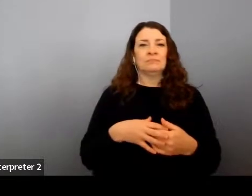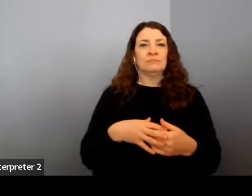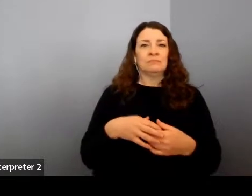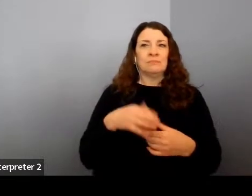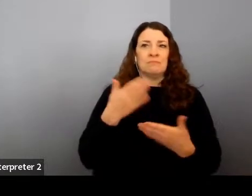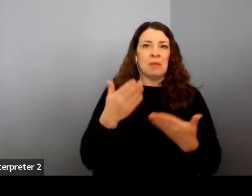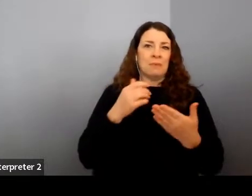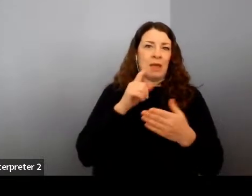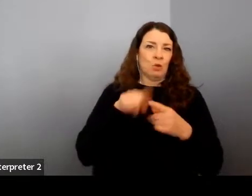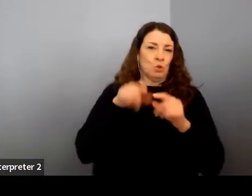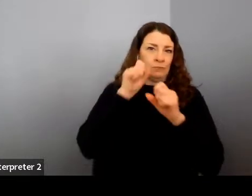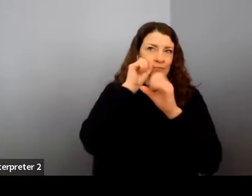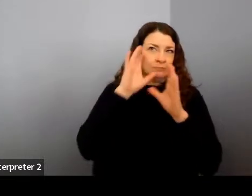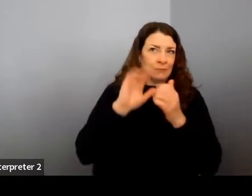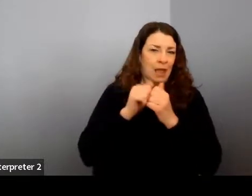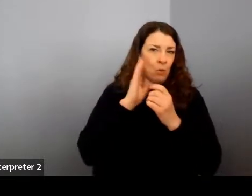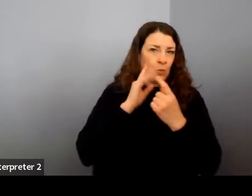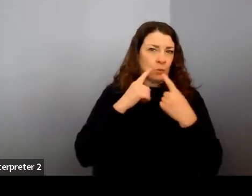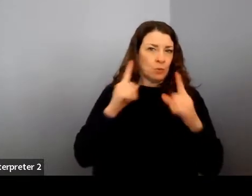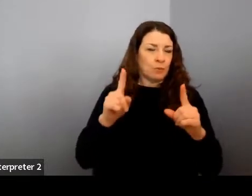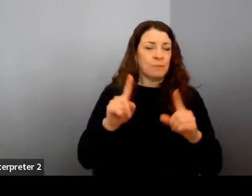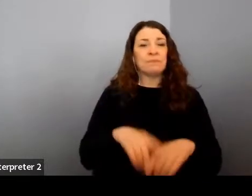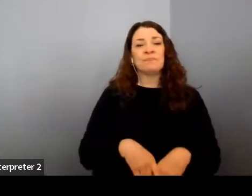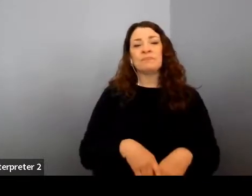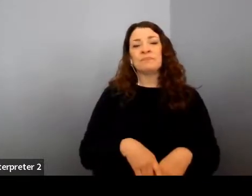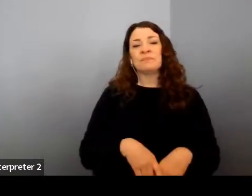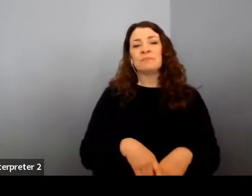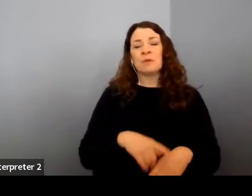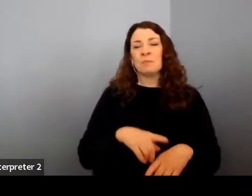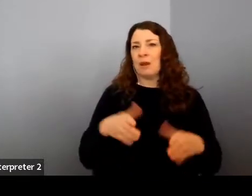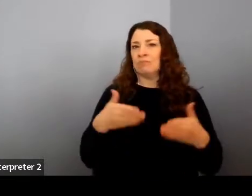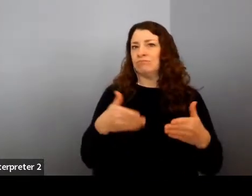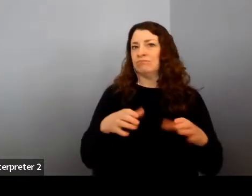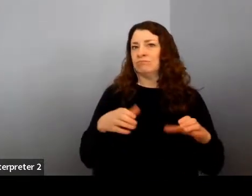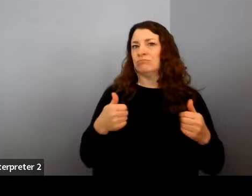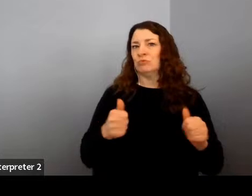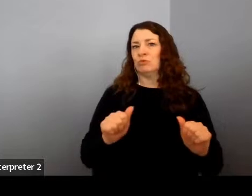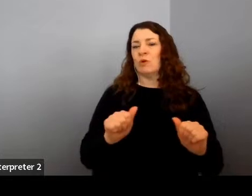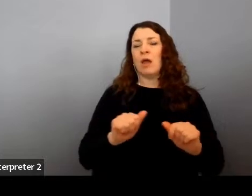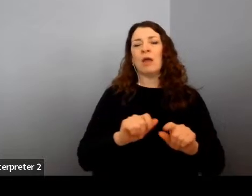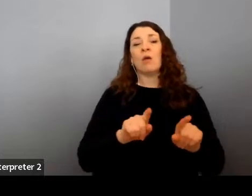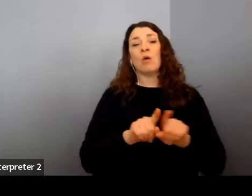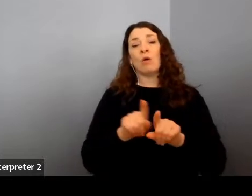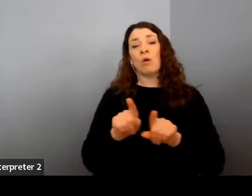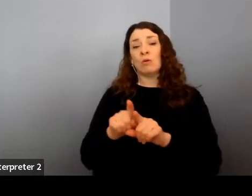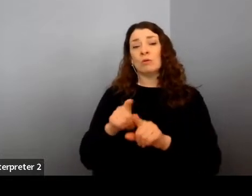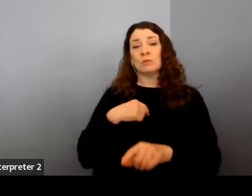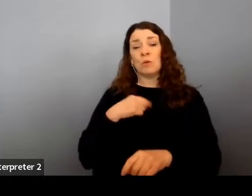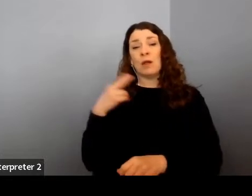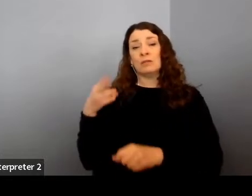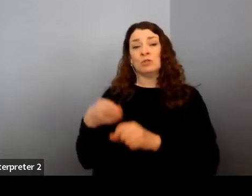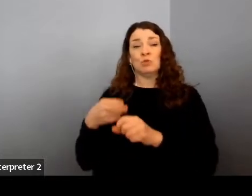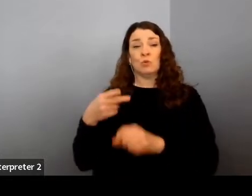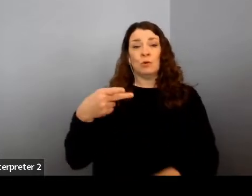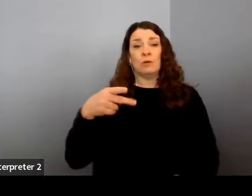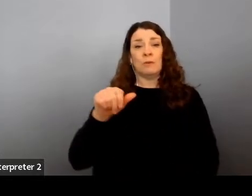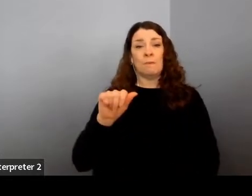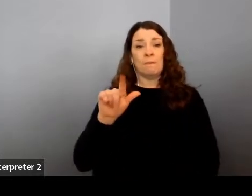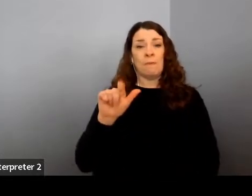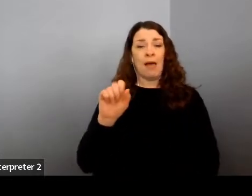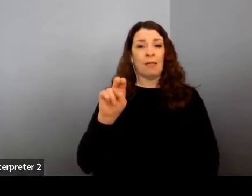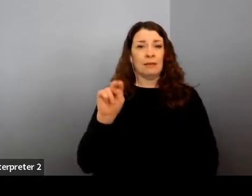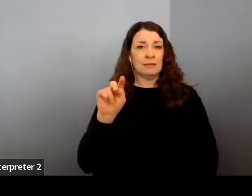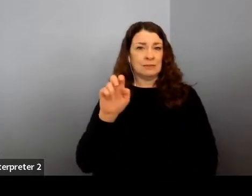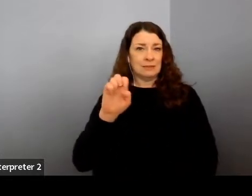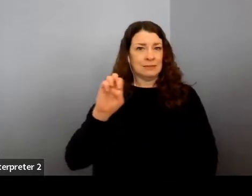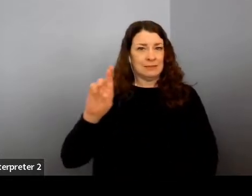Another big pivotal moment for me was, you know, taking a leap of faith and joining Palantir, you know, that was not necessarily